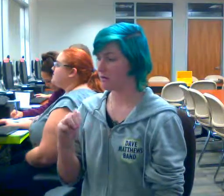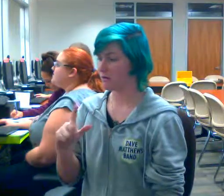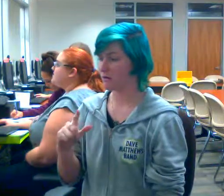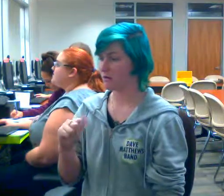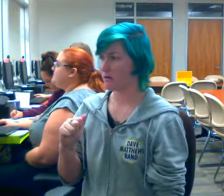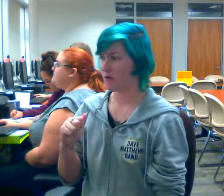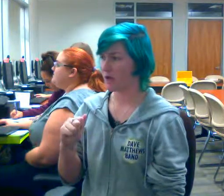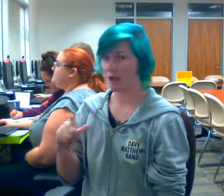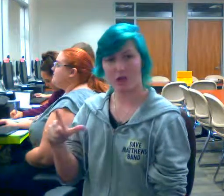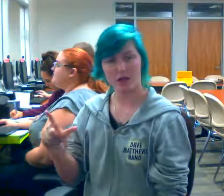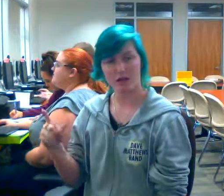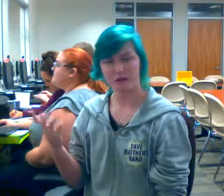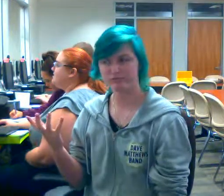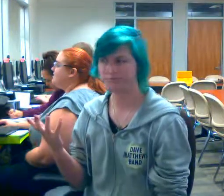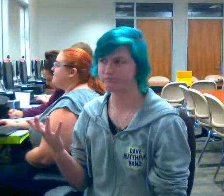you press done. Right there.